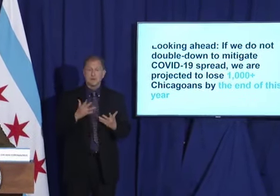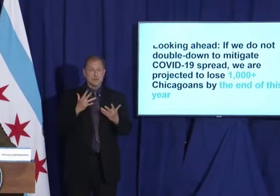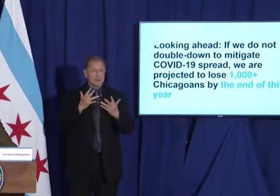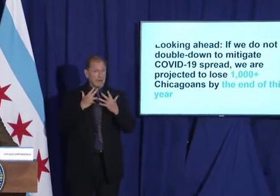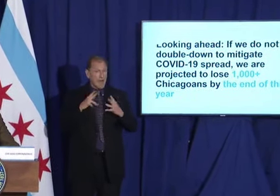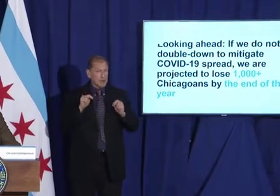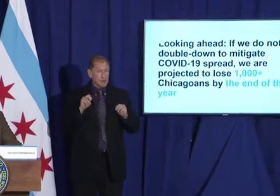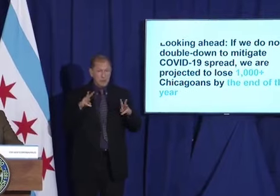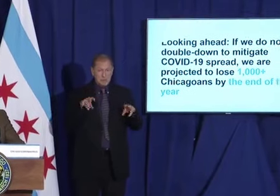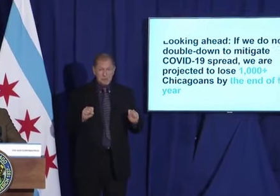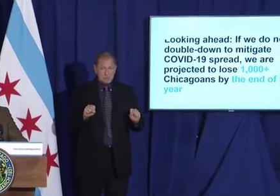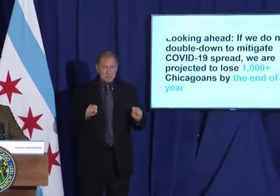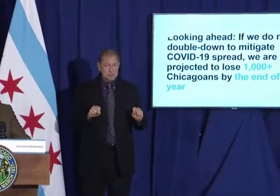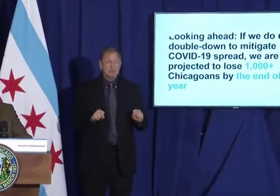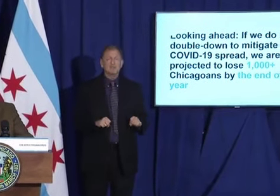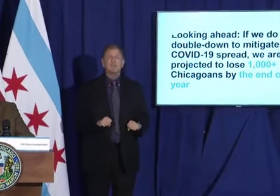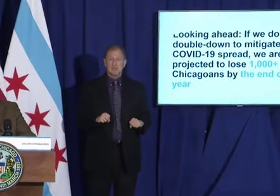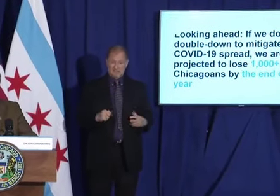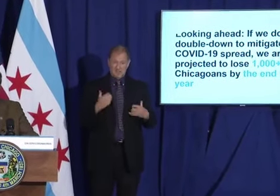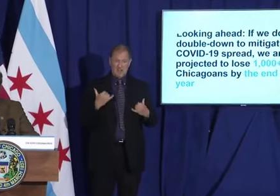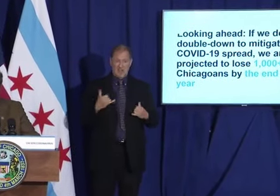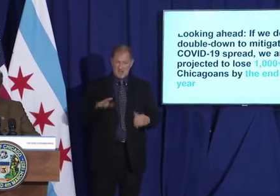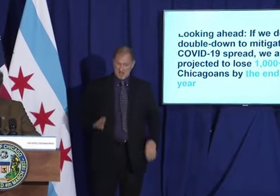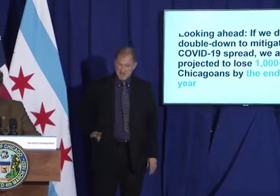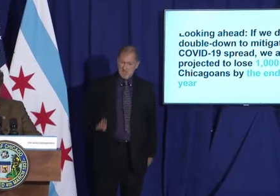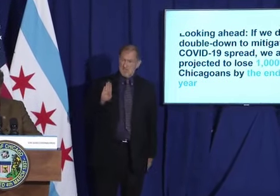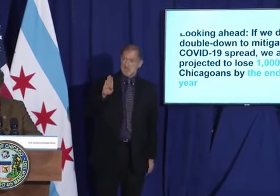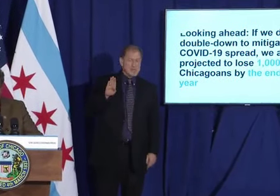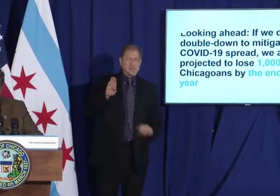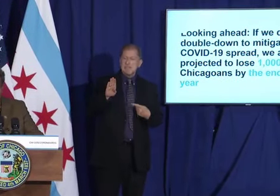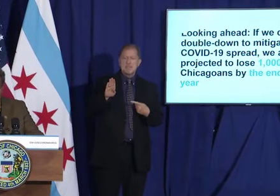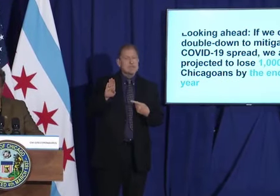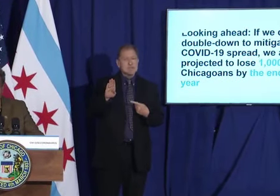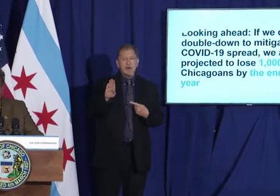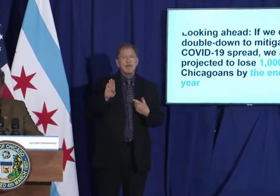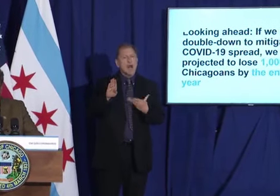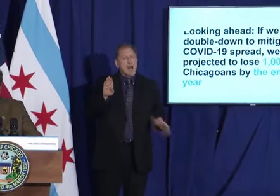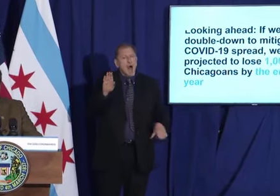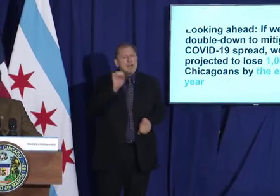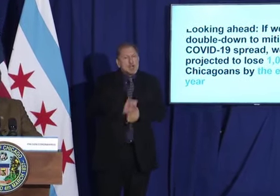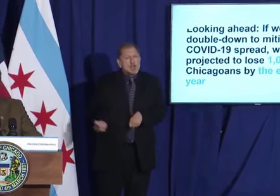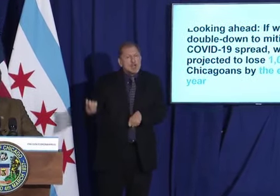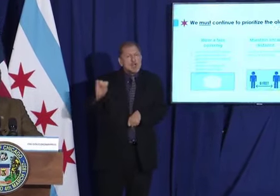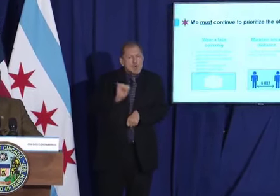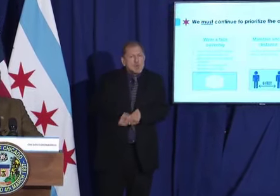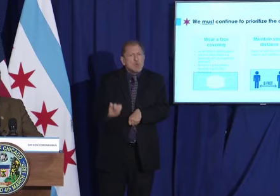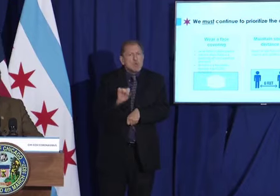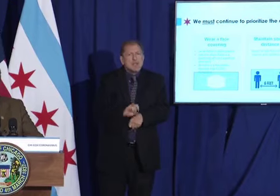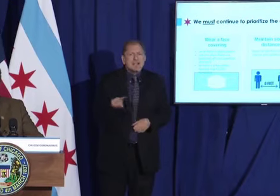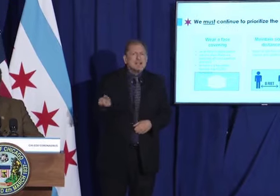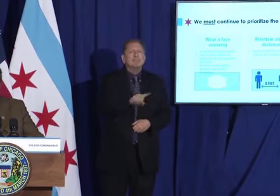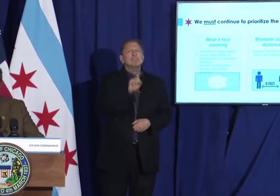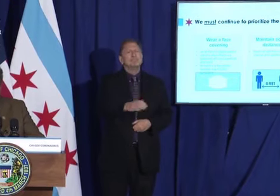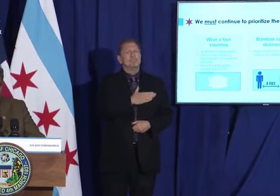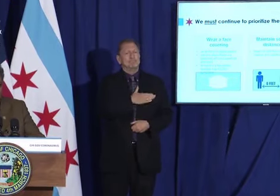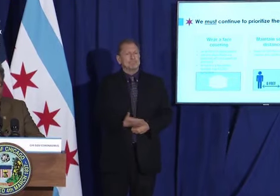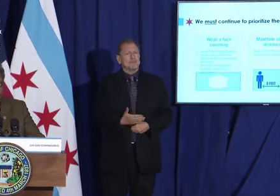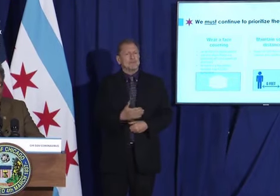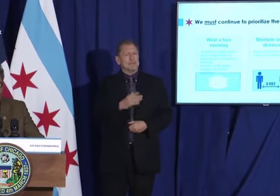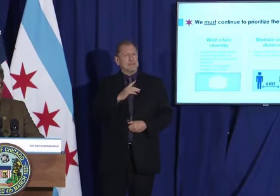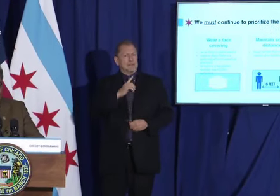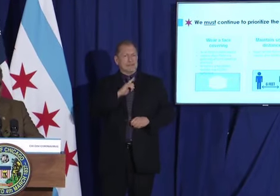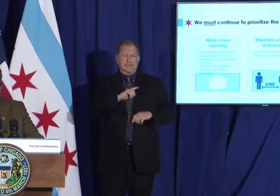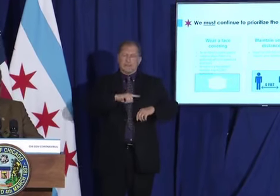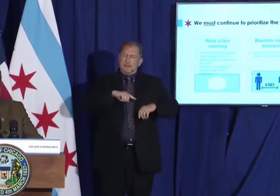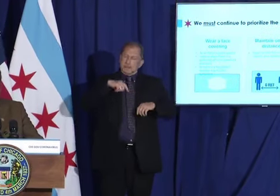we are a long way from where we need to be. Folks, we have to commit, recommit to the fundamentals